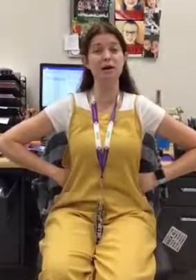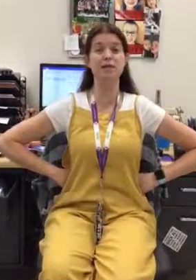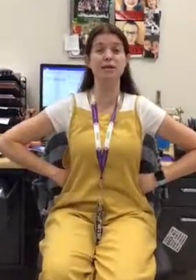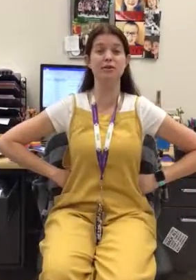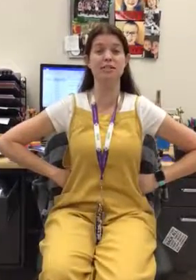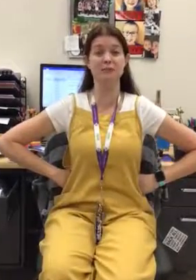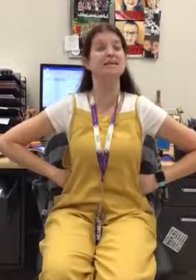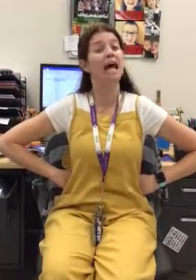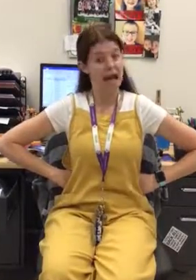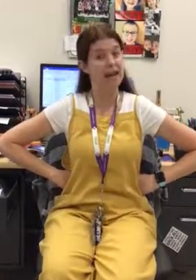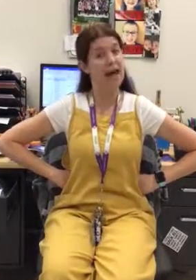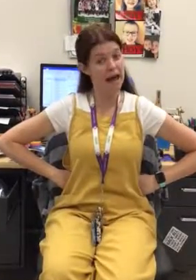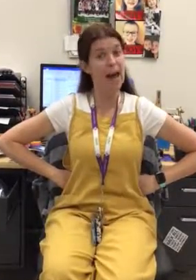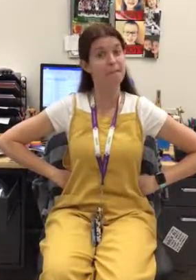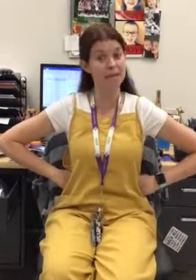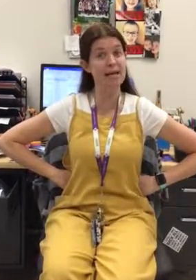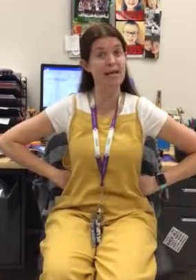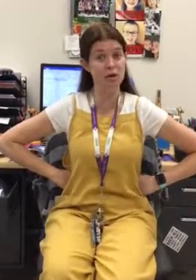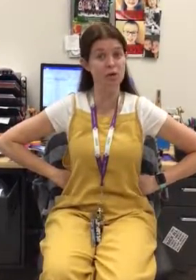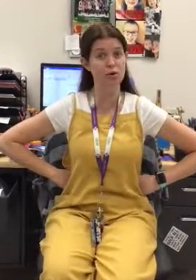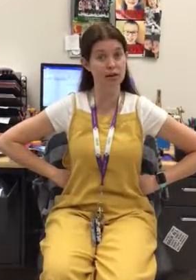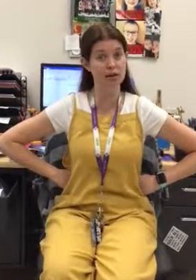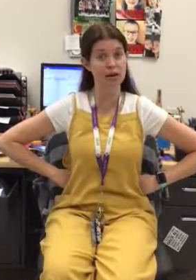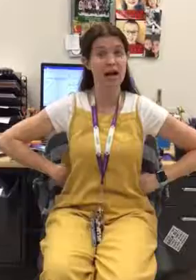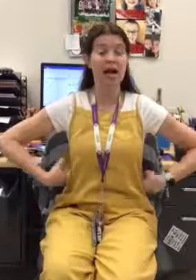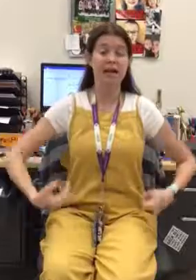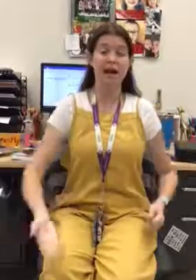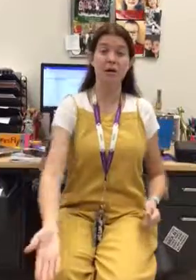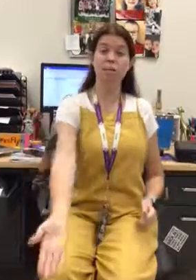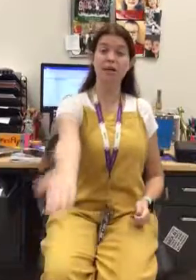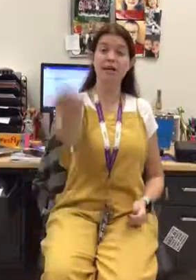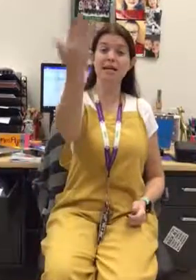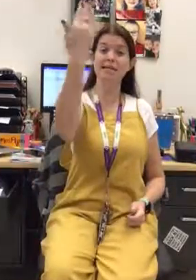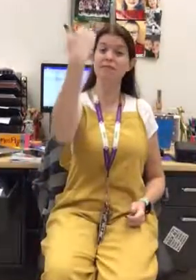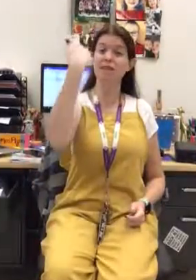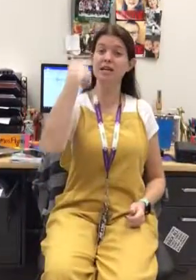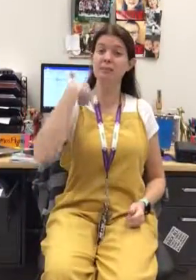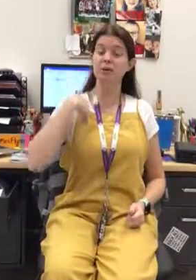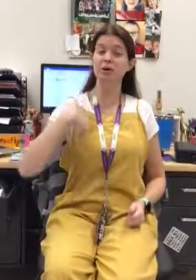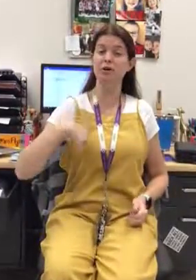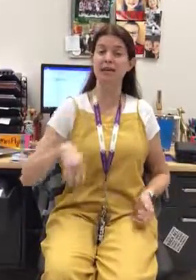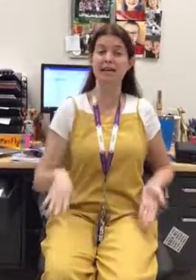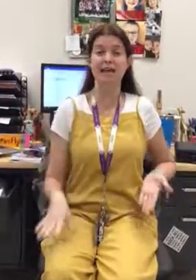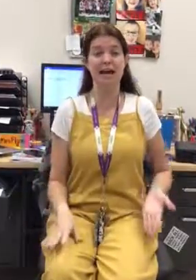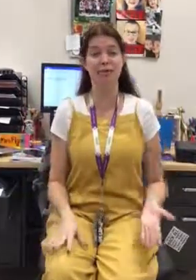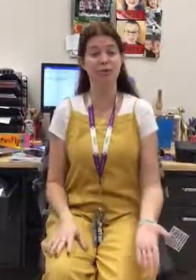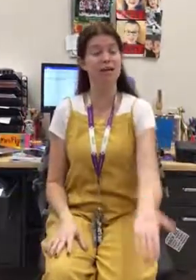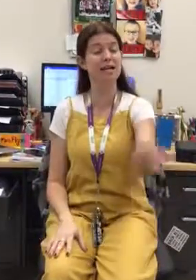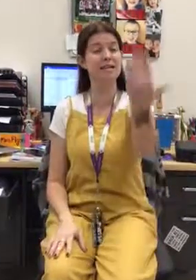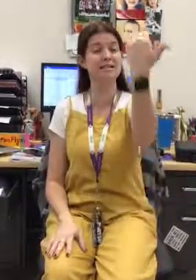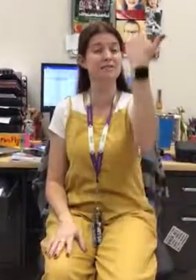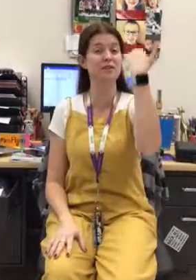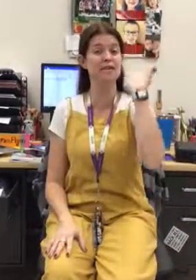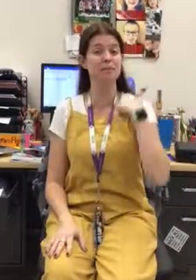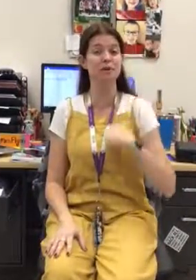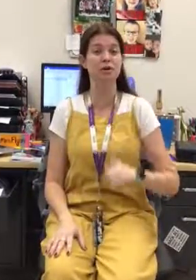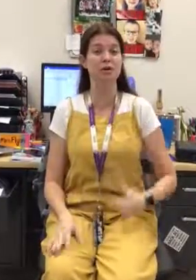merry Christmas and a Happy New Year. Now bring us some figgy pudding. Now bring us some figgy pudding.